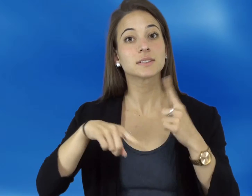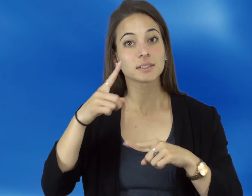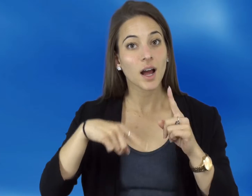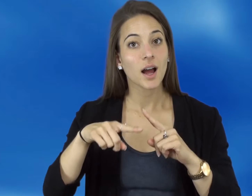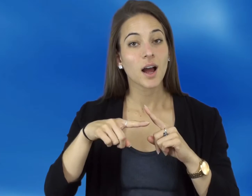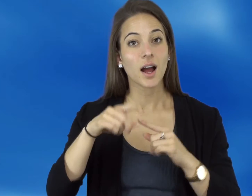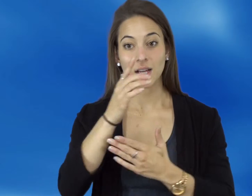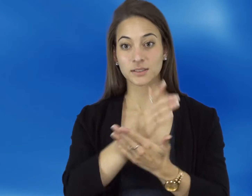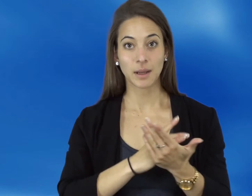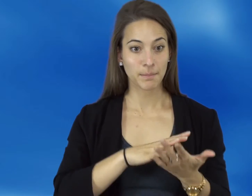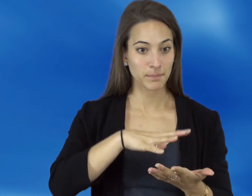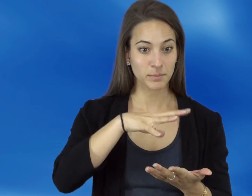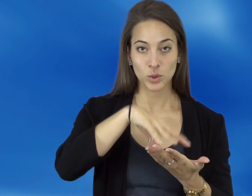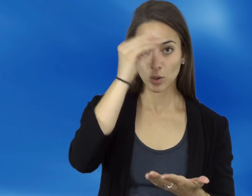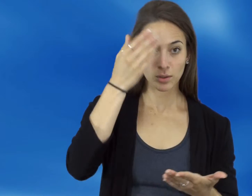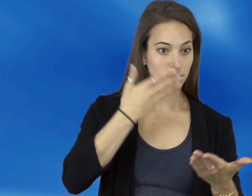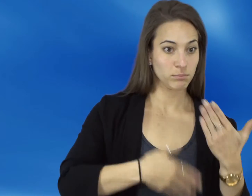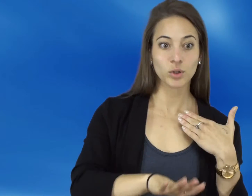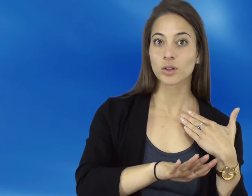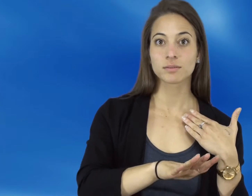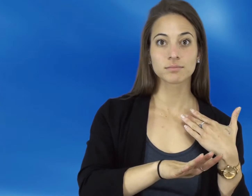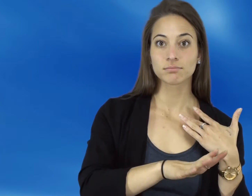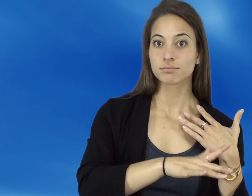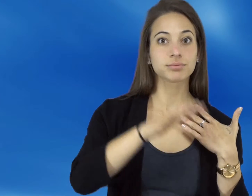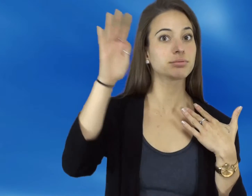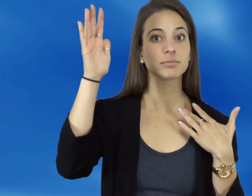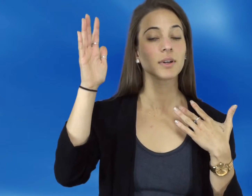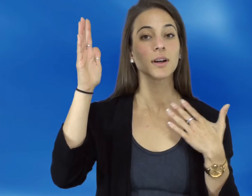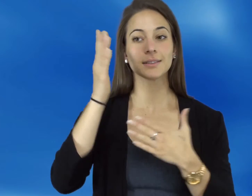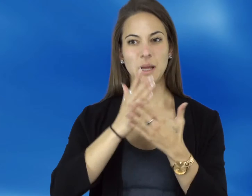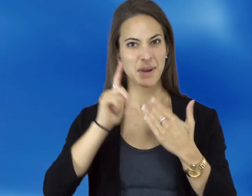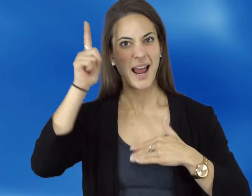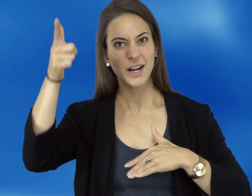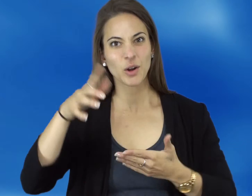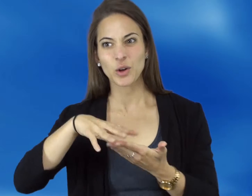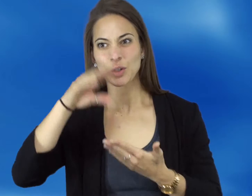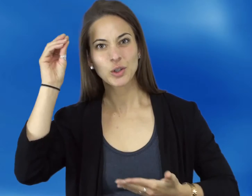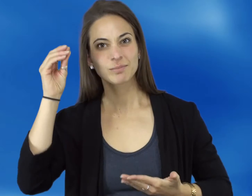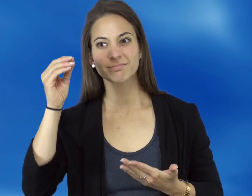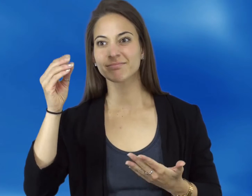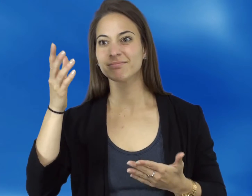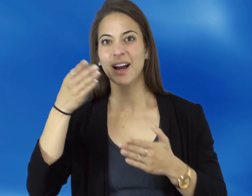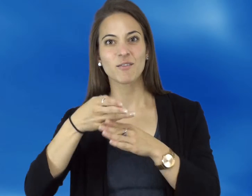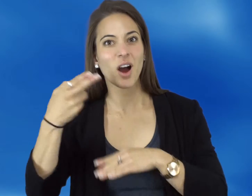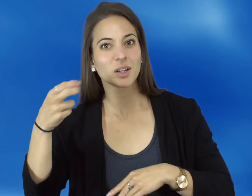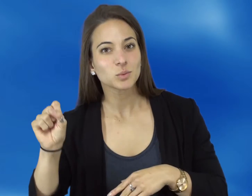Participants varying in age in which they learned sign. For some of them, being exposed to sign language since birth and signing at a very young age.